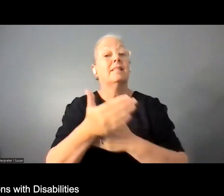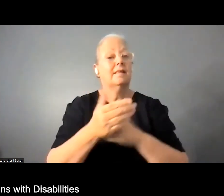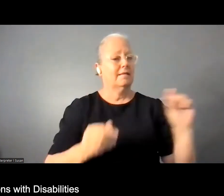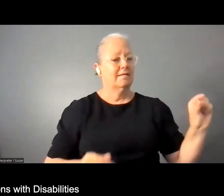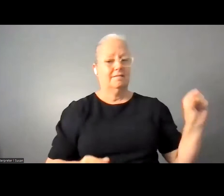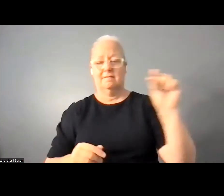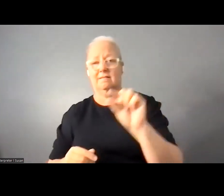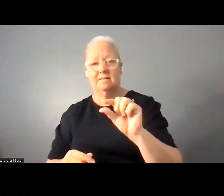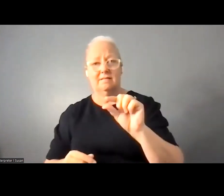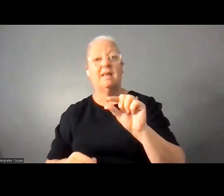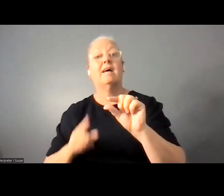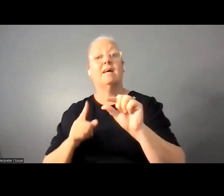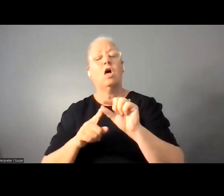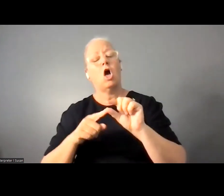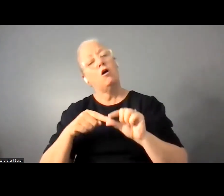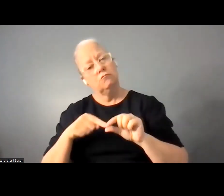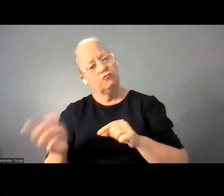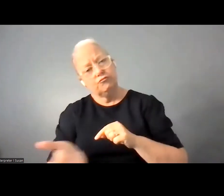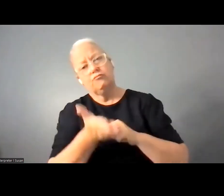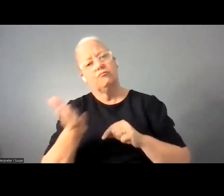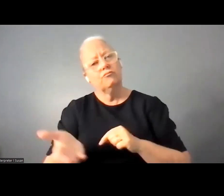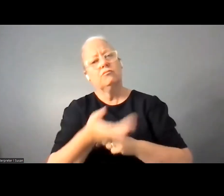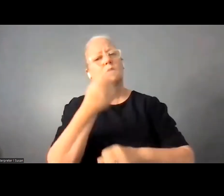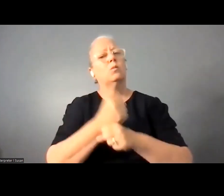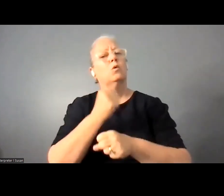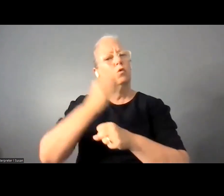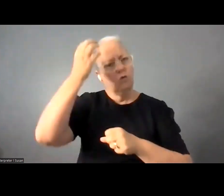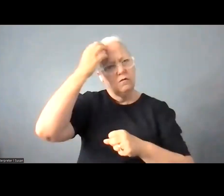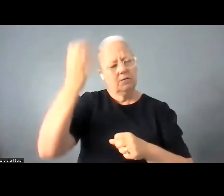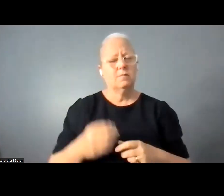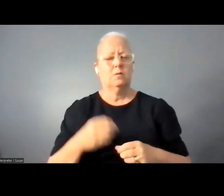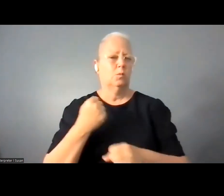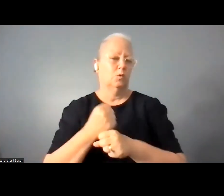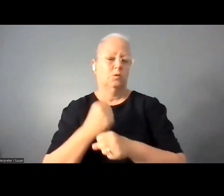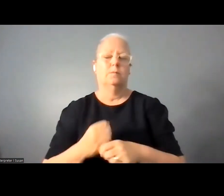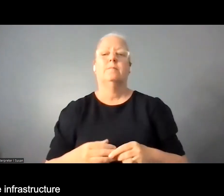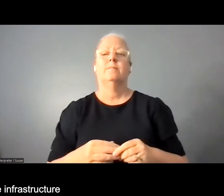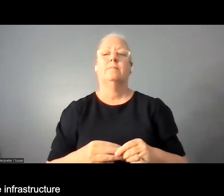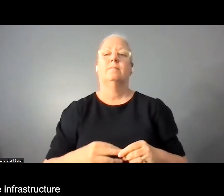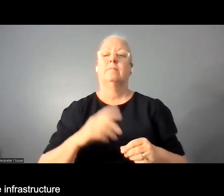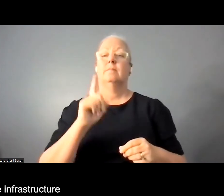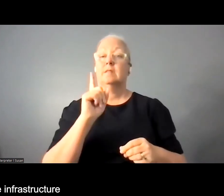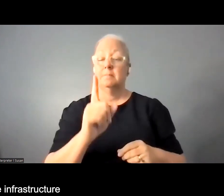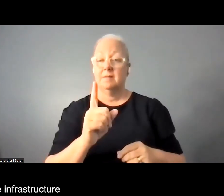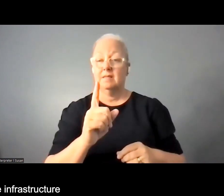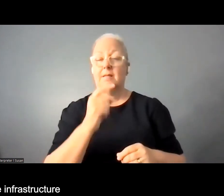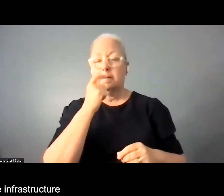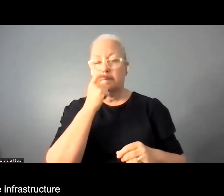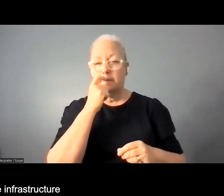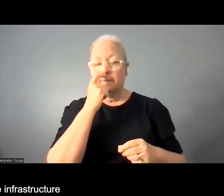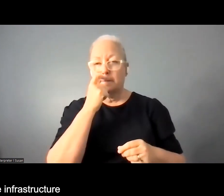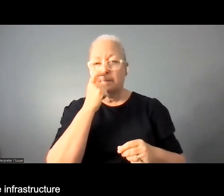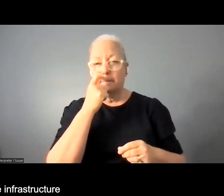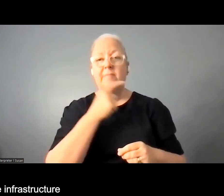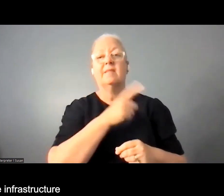government jobs but often what we find is despite this quota we don't have the infrastructure